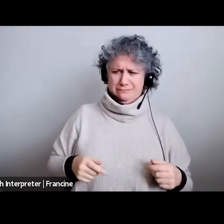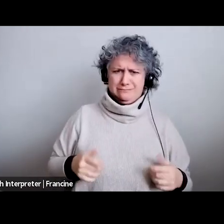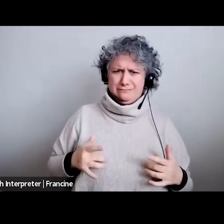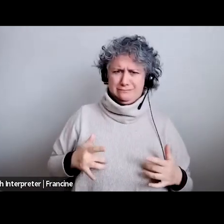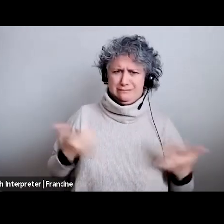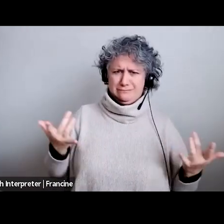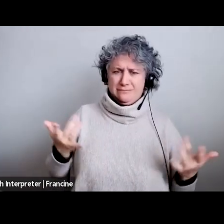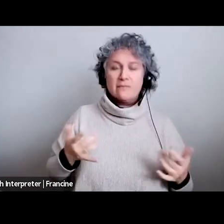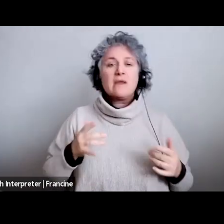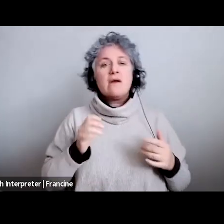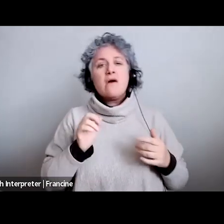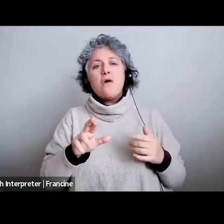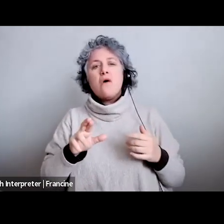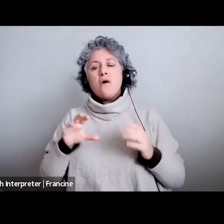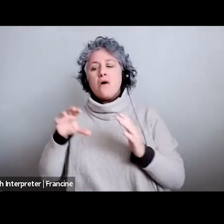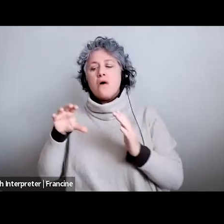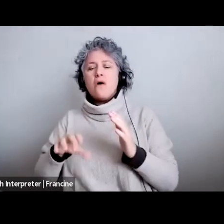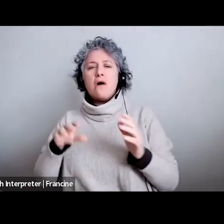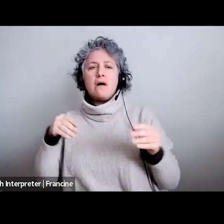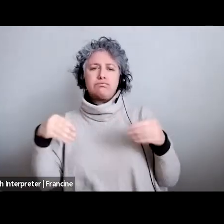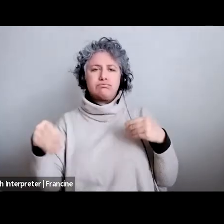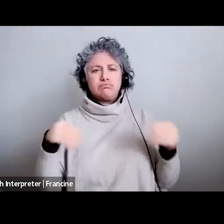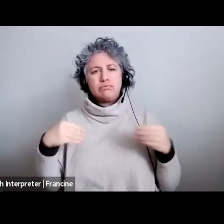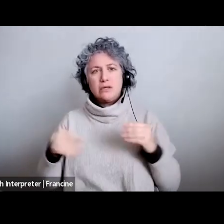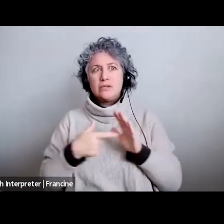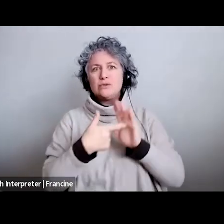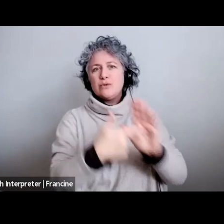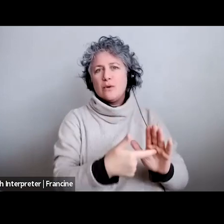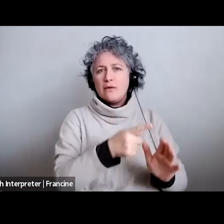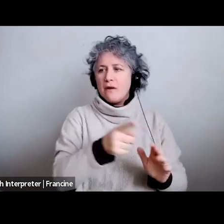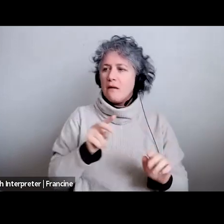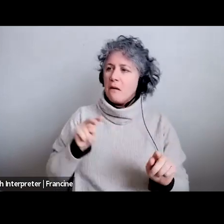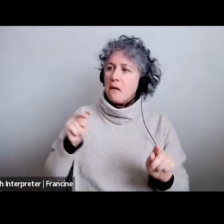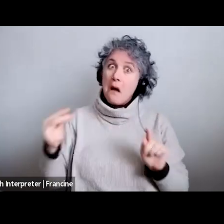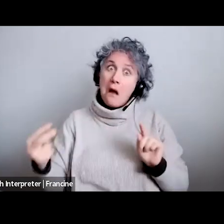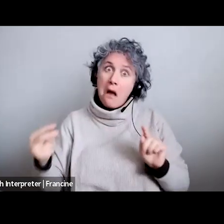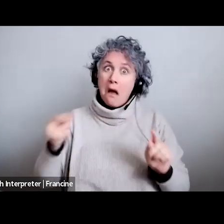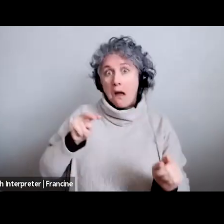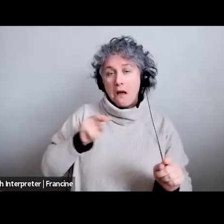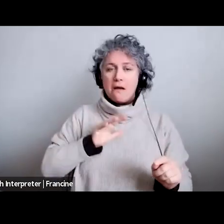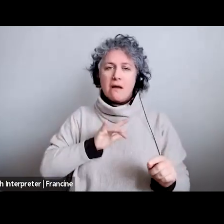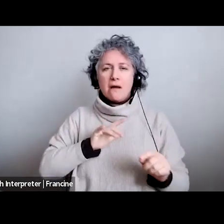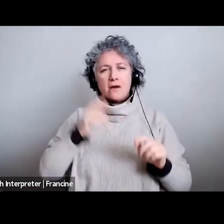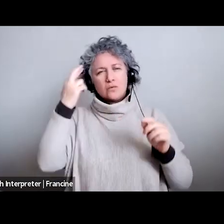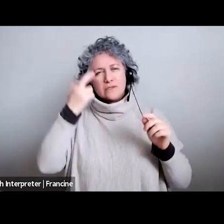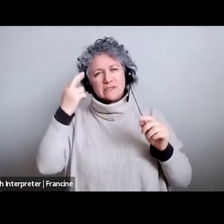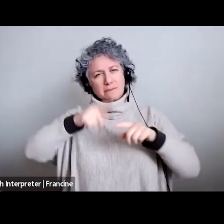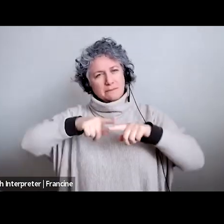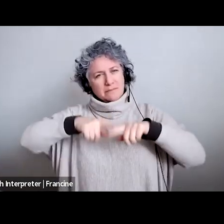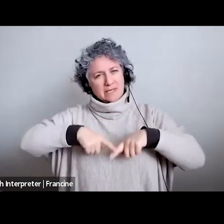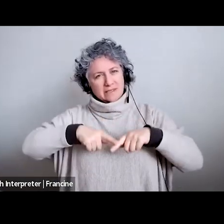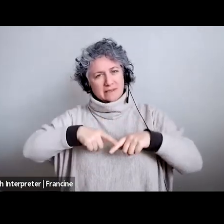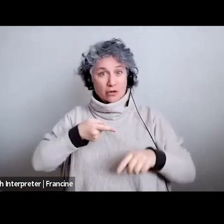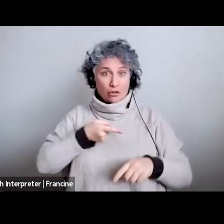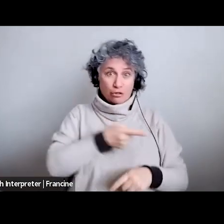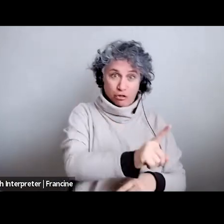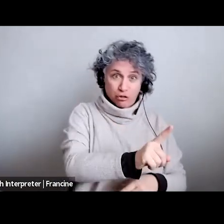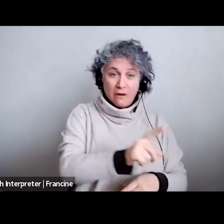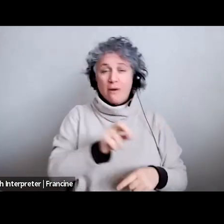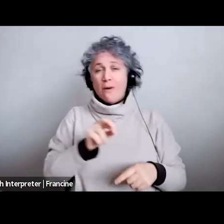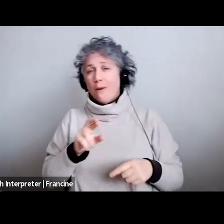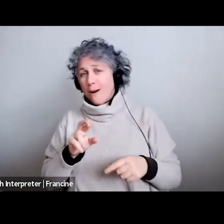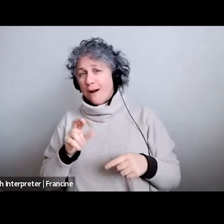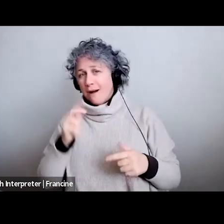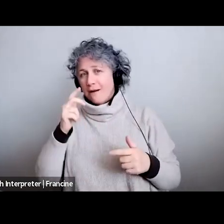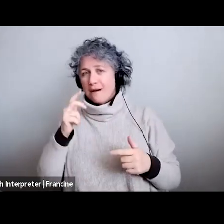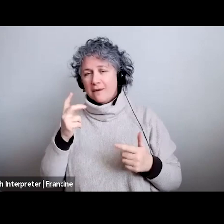you want to show a section of it a little bit looser you know that so those are two different reasons i i or is it because you're having